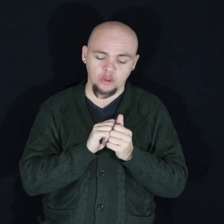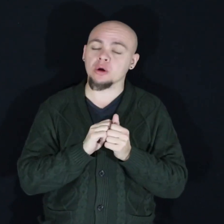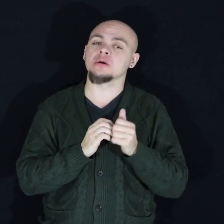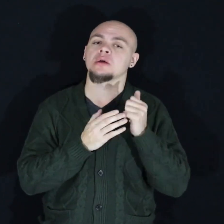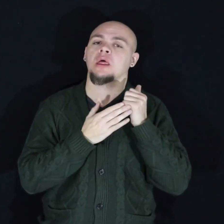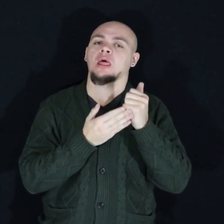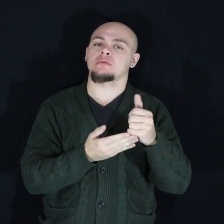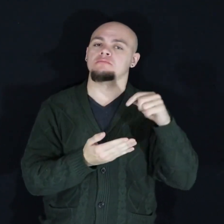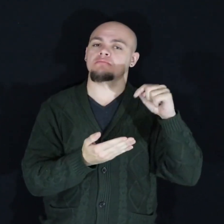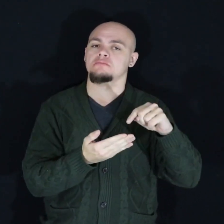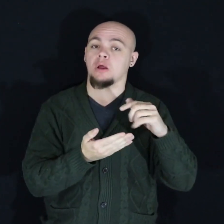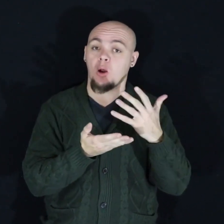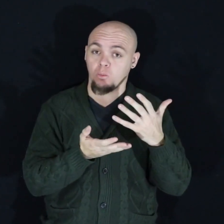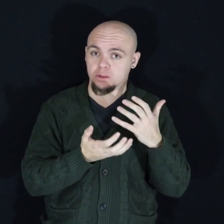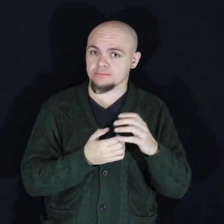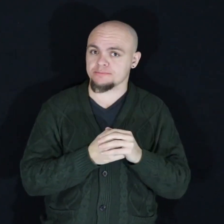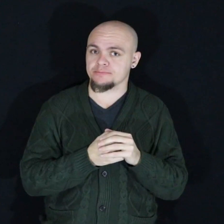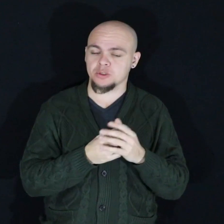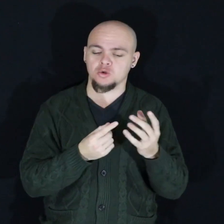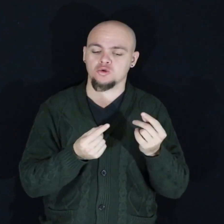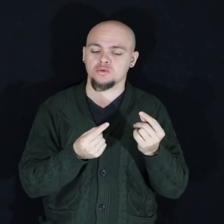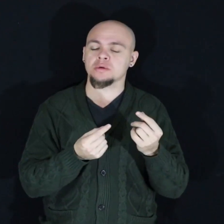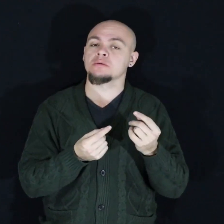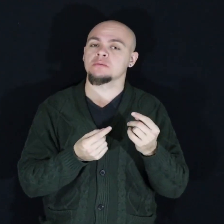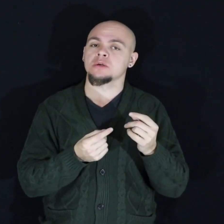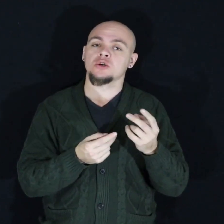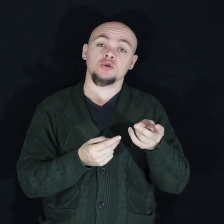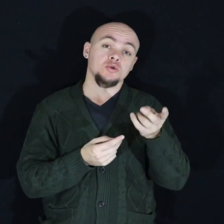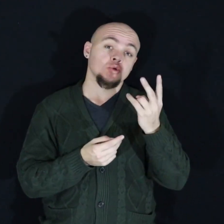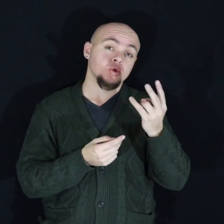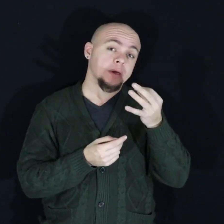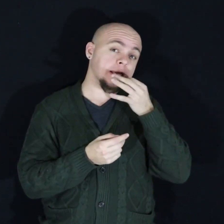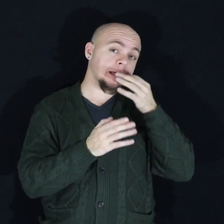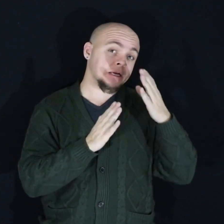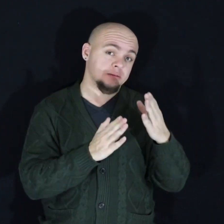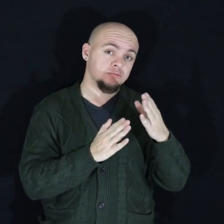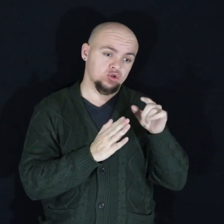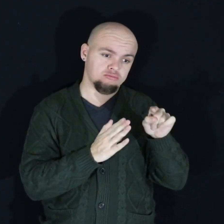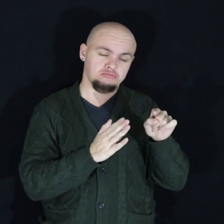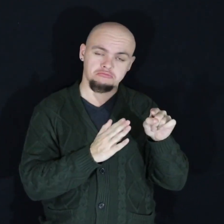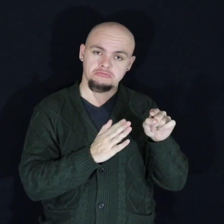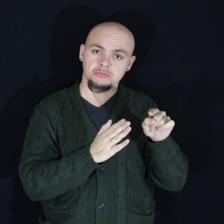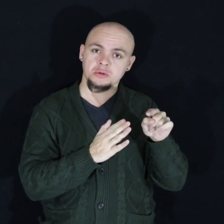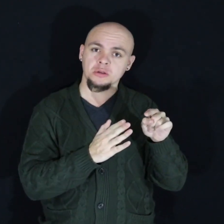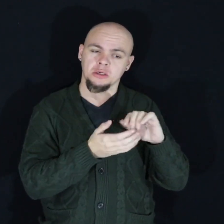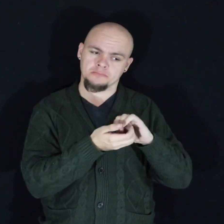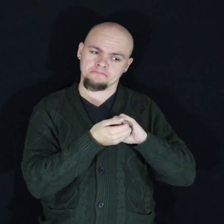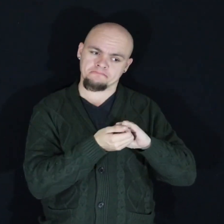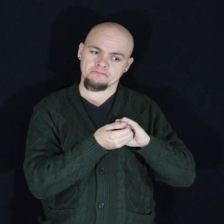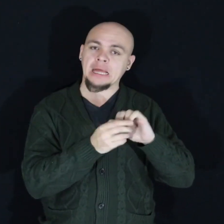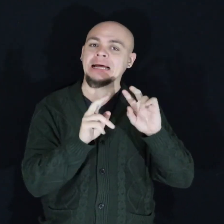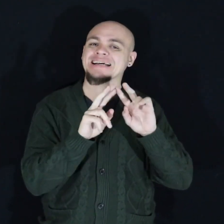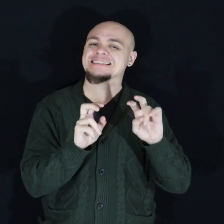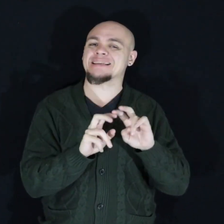them by doing this I collaborated with two experts in temperament theory to create an assessment tool that helped